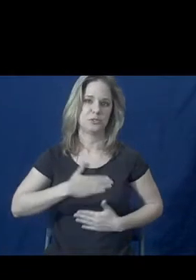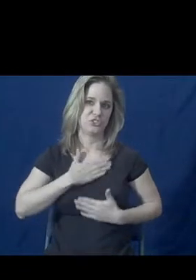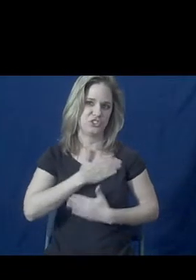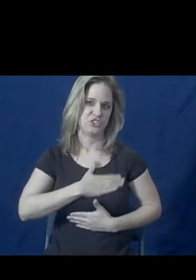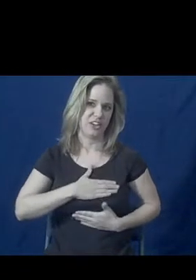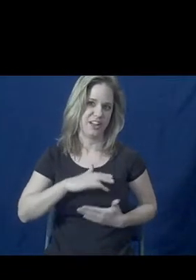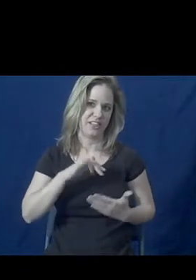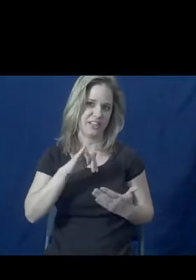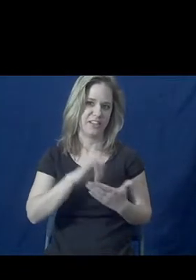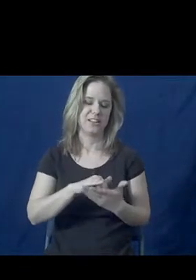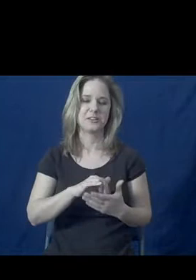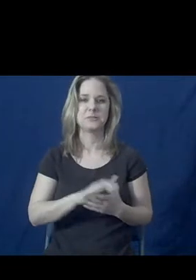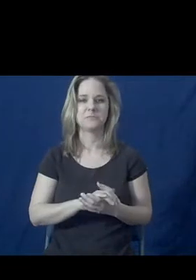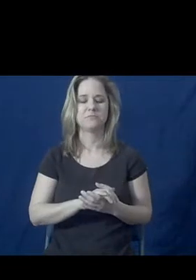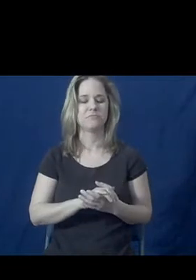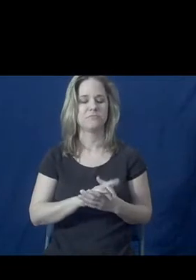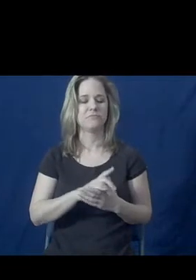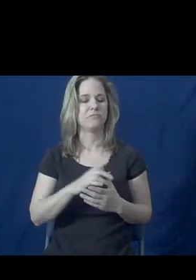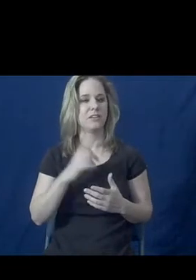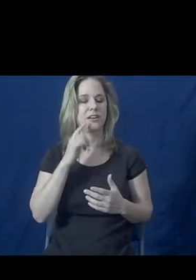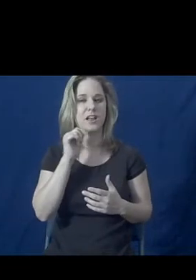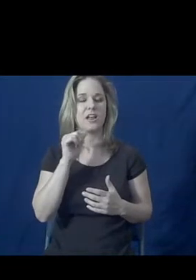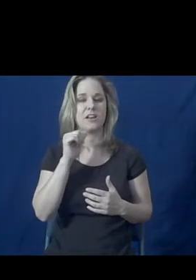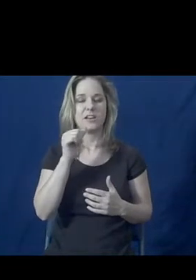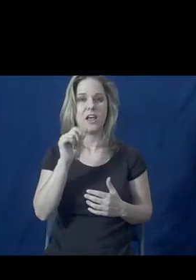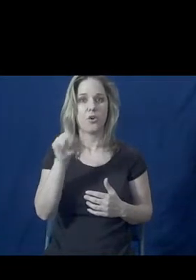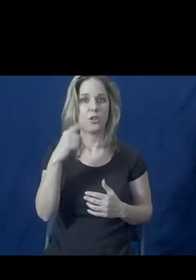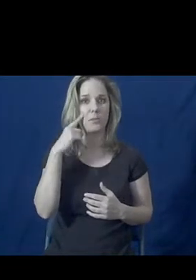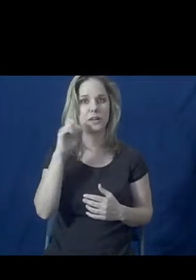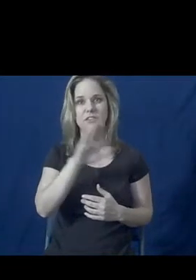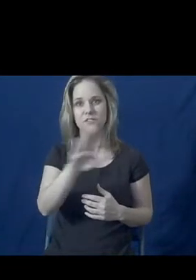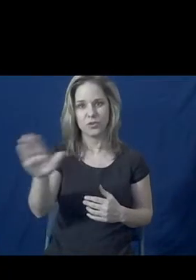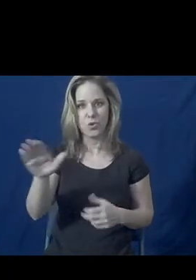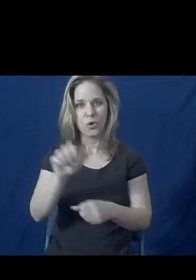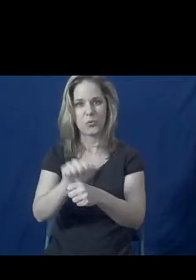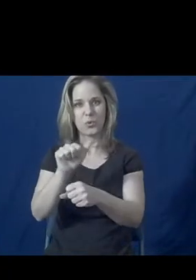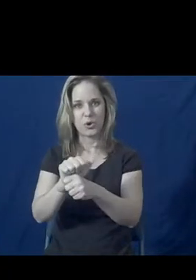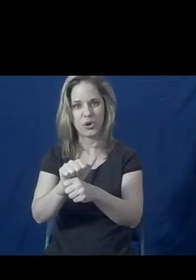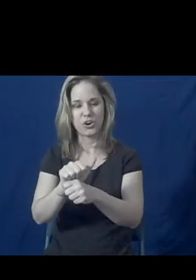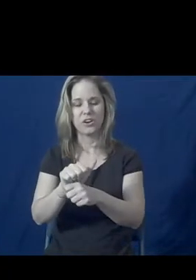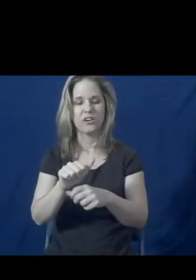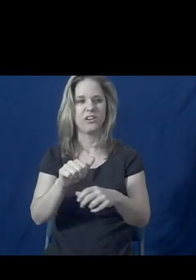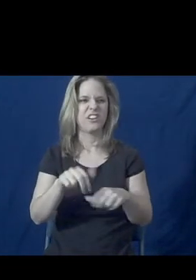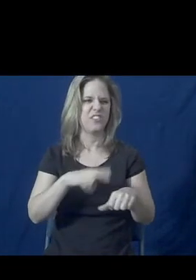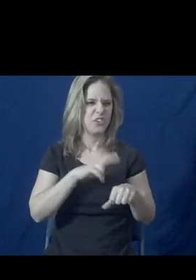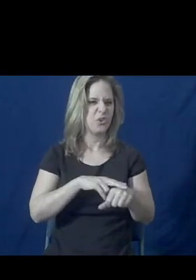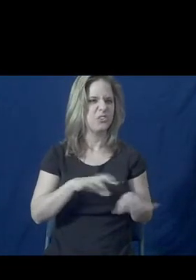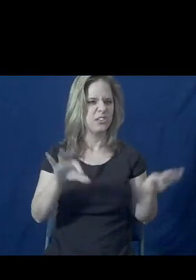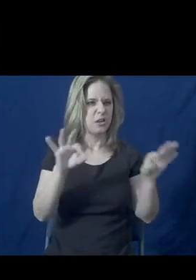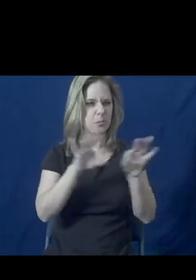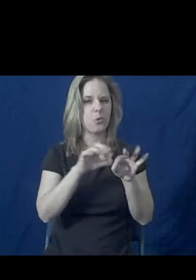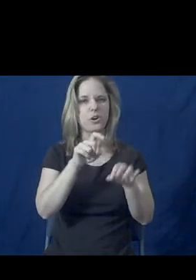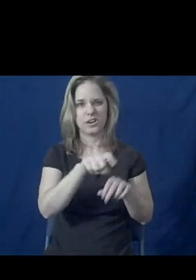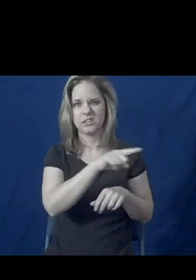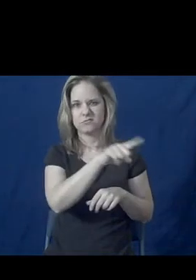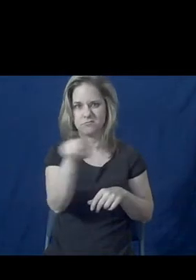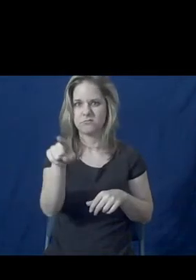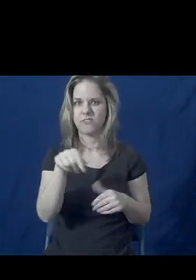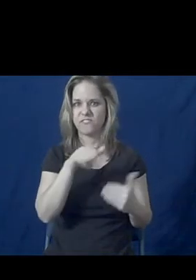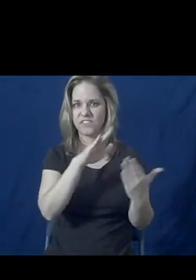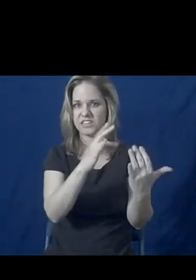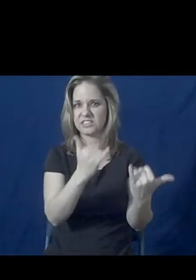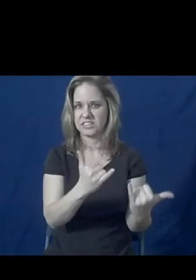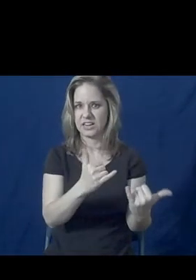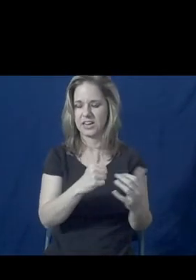appreciative of the invitation to do so on behalf of not all the work you do, but the work you have, and, of course, the important needs that people face